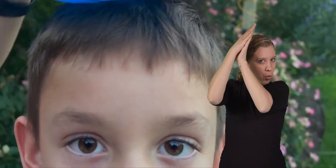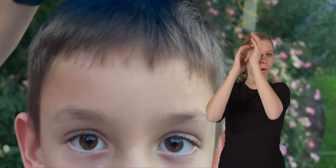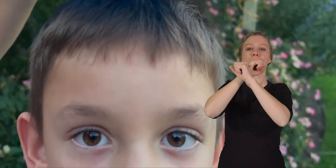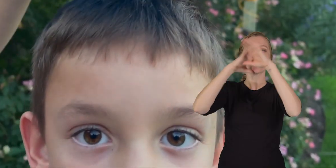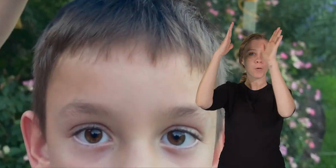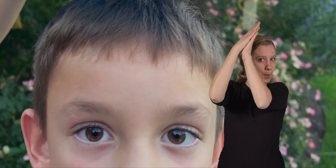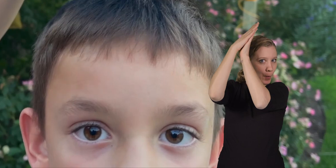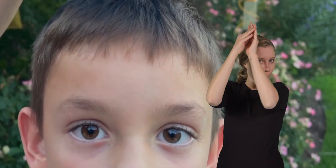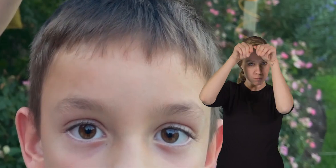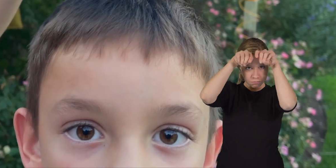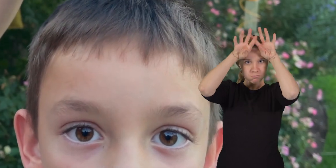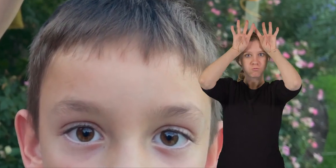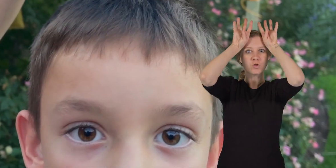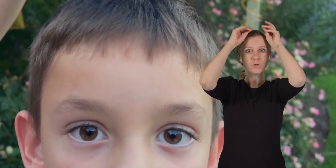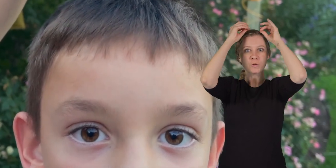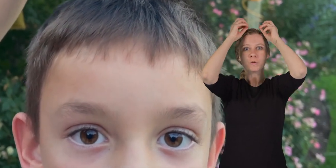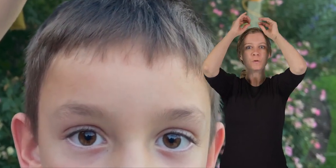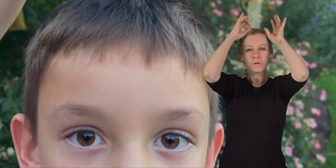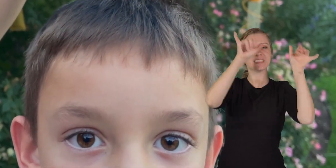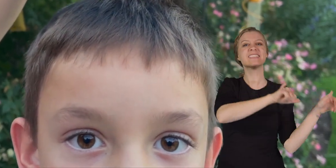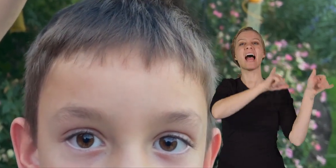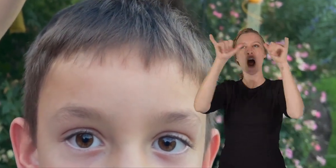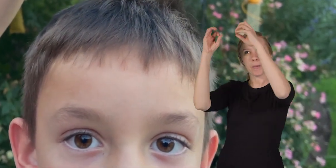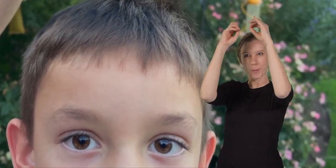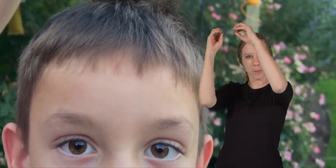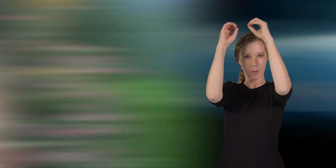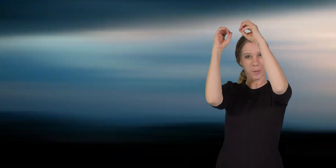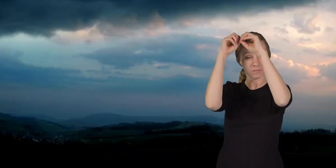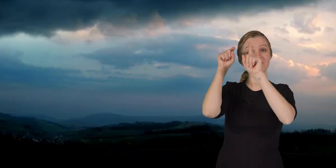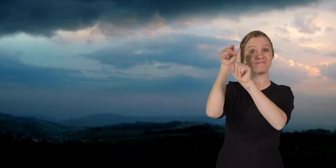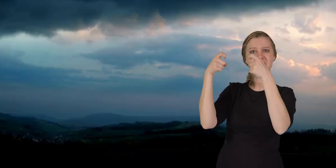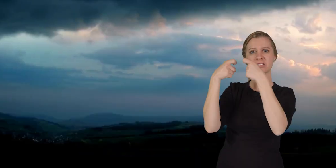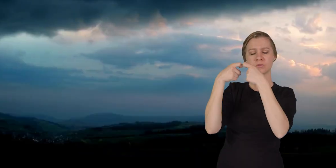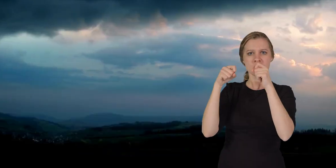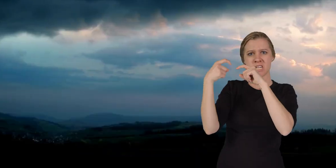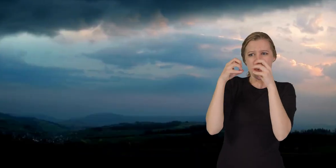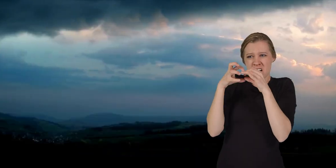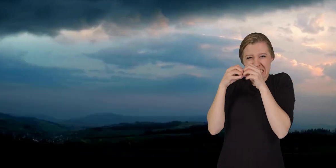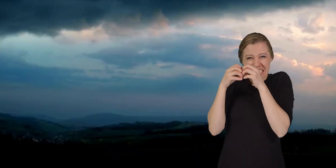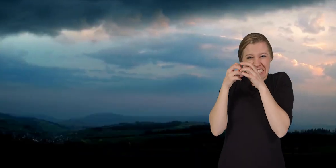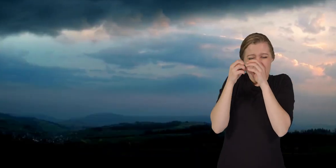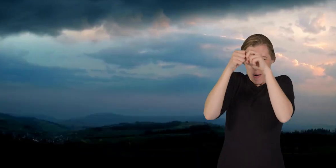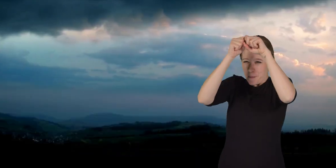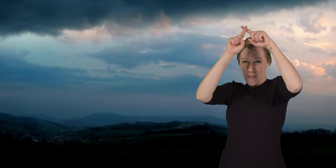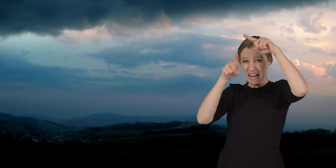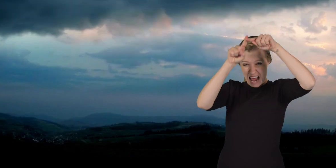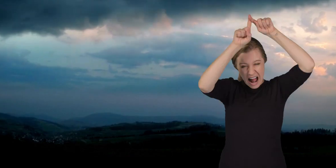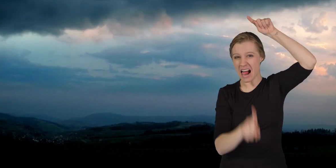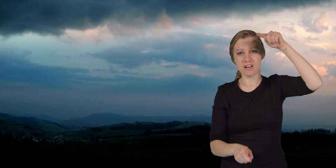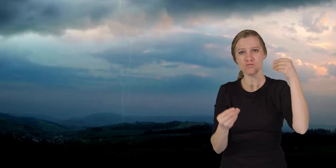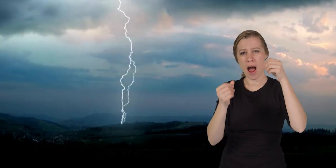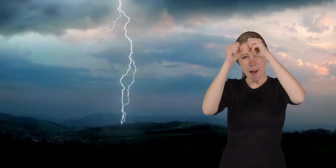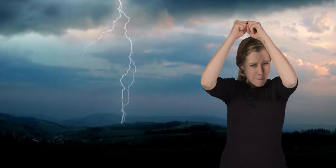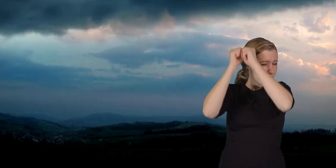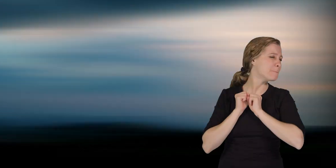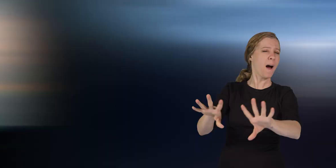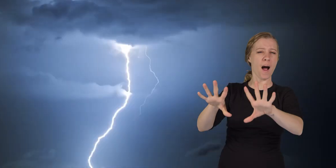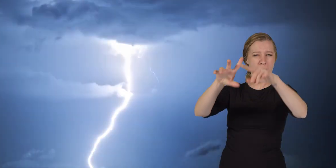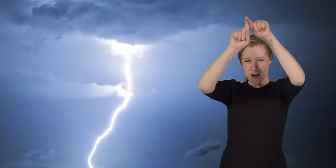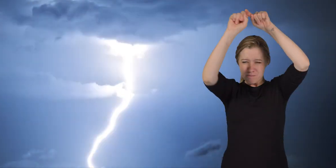that happens when you rub a balloon on your hair this electricity needs to find a way from the cloud to the ground and it